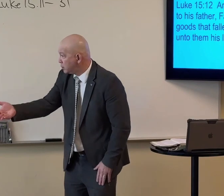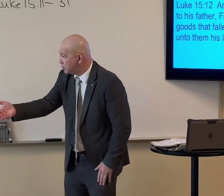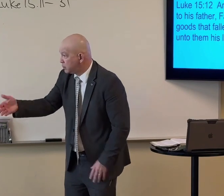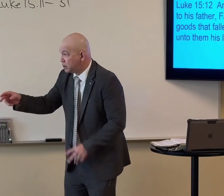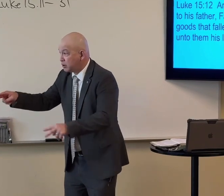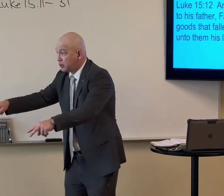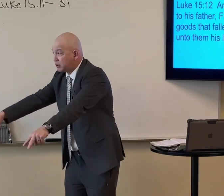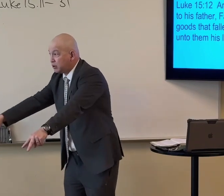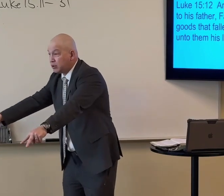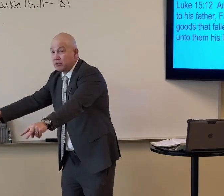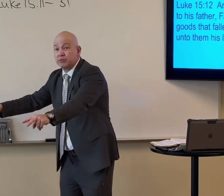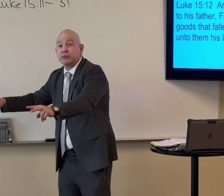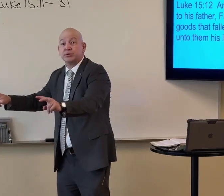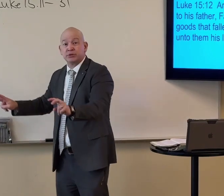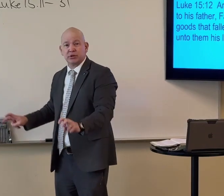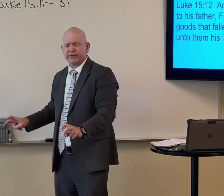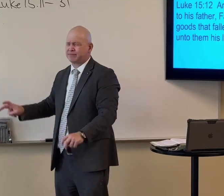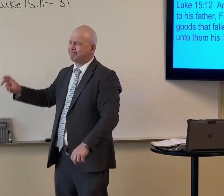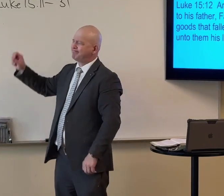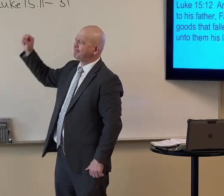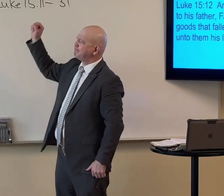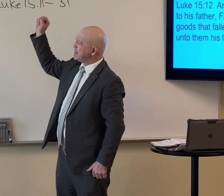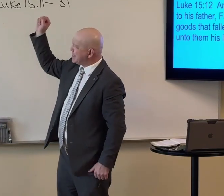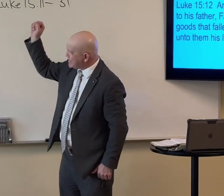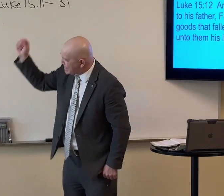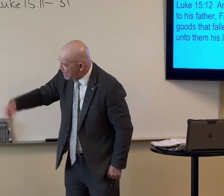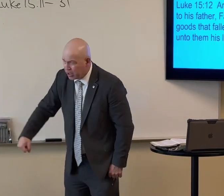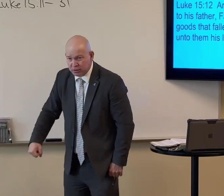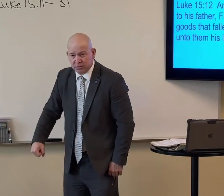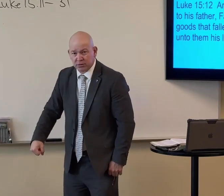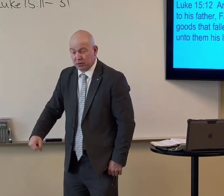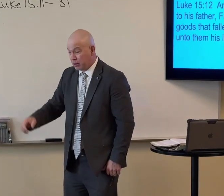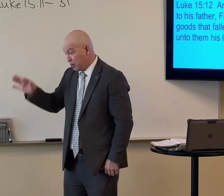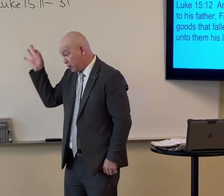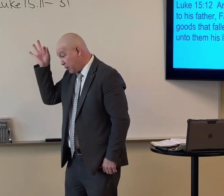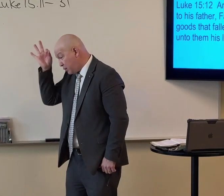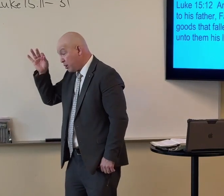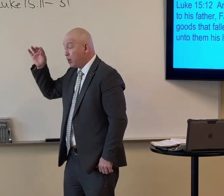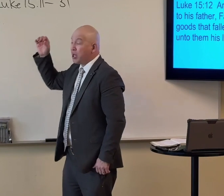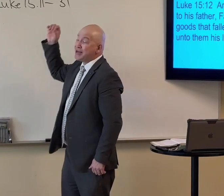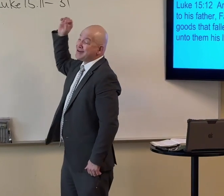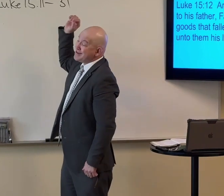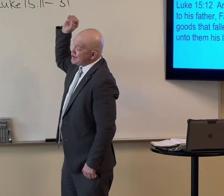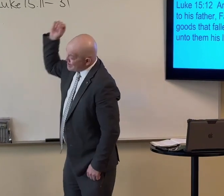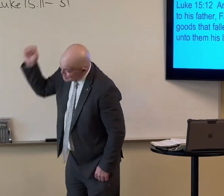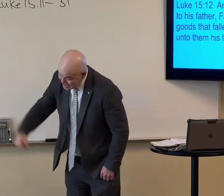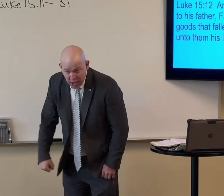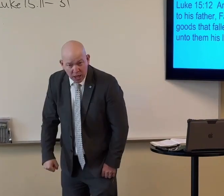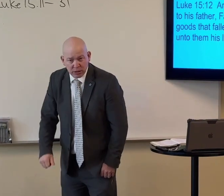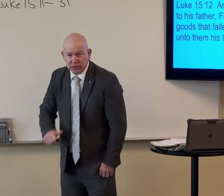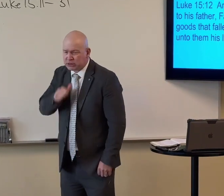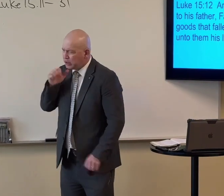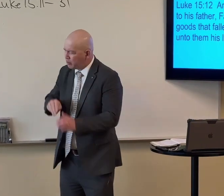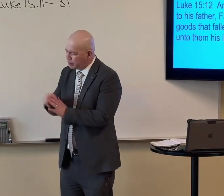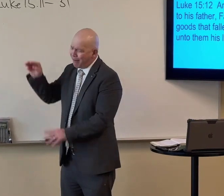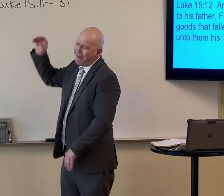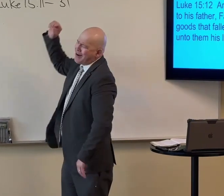That boy, that young son, he is selfish. Yeah, that's a true story. Ignorant. Yep. True story.